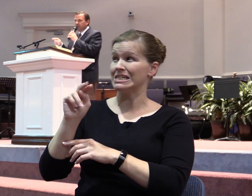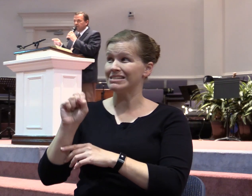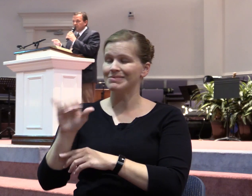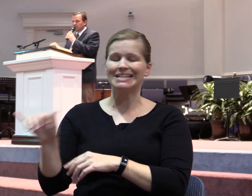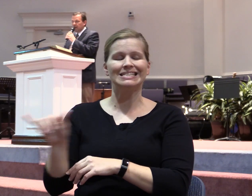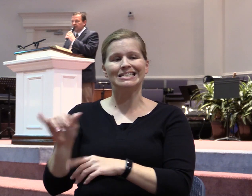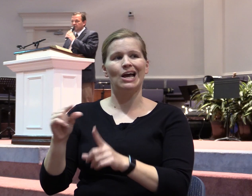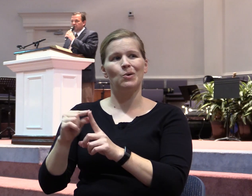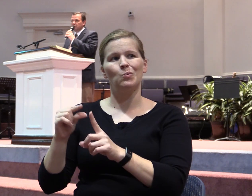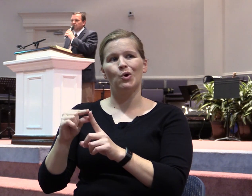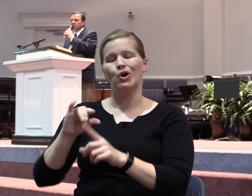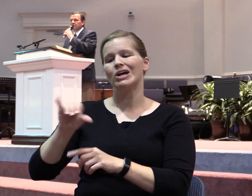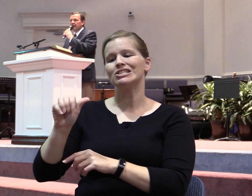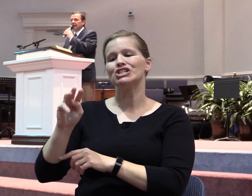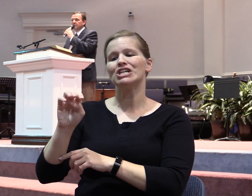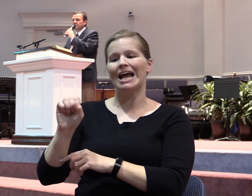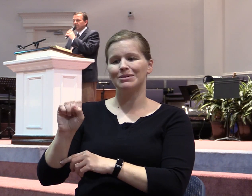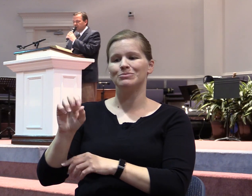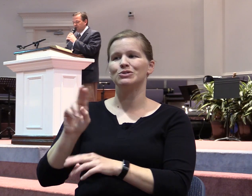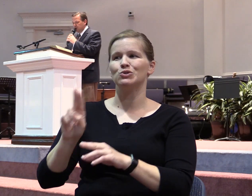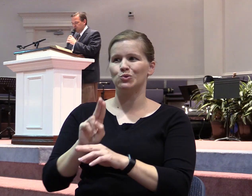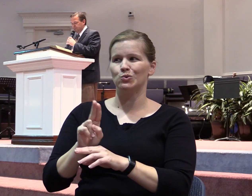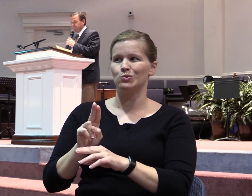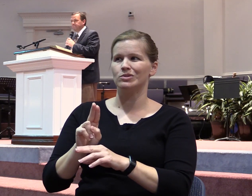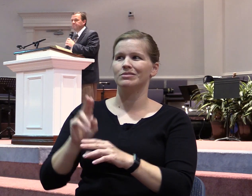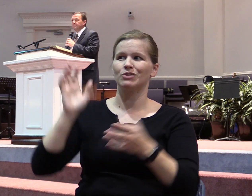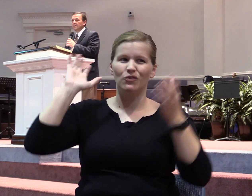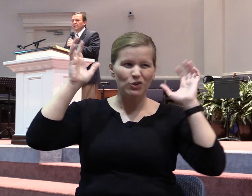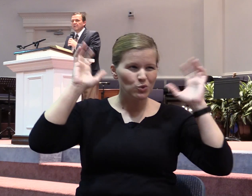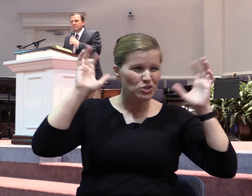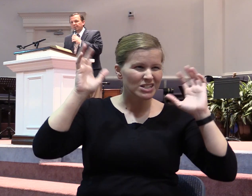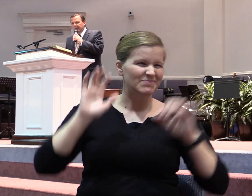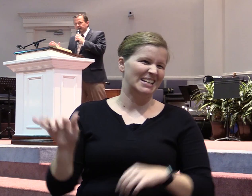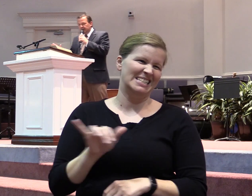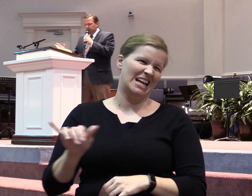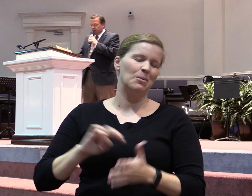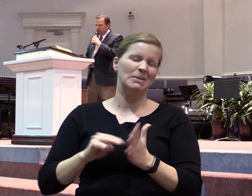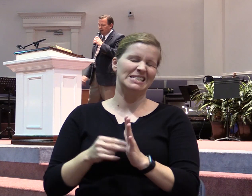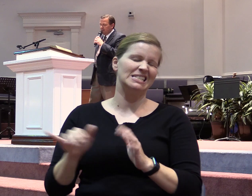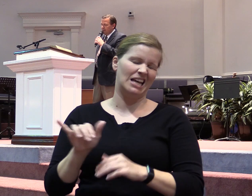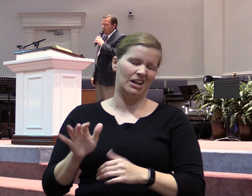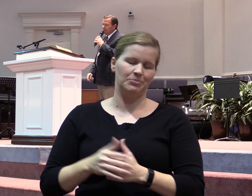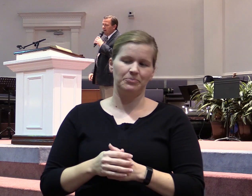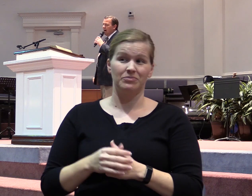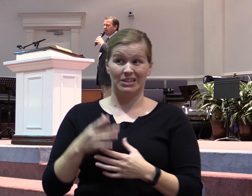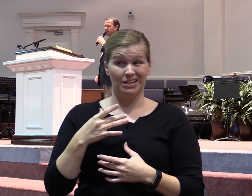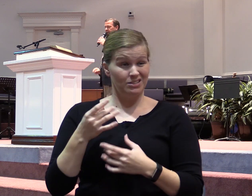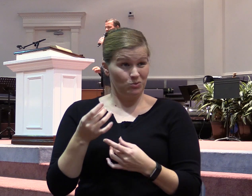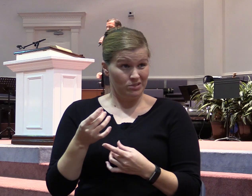James used as confusion. So I think it's interesting that God connects